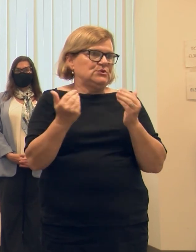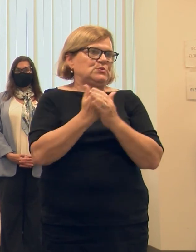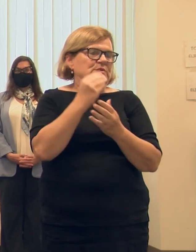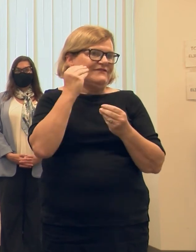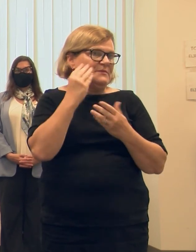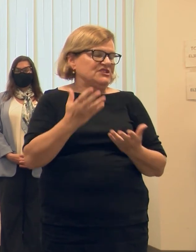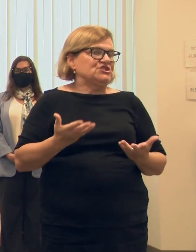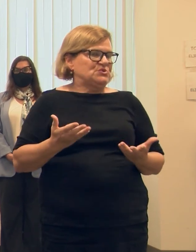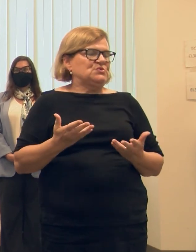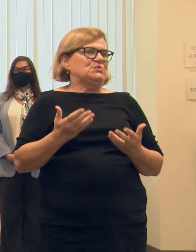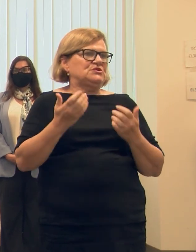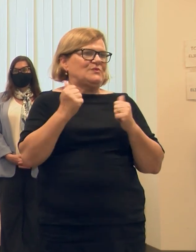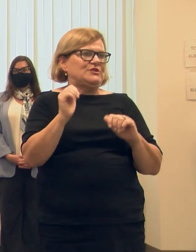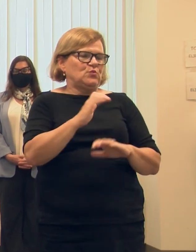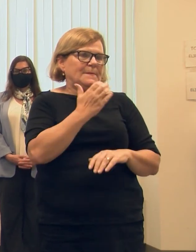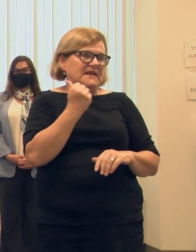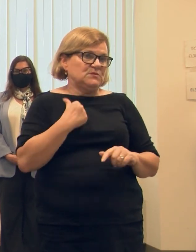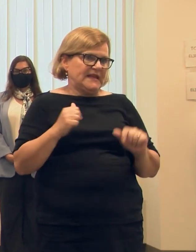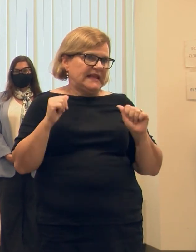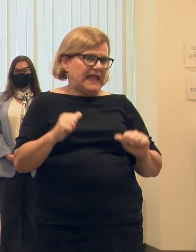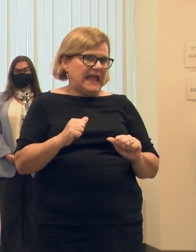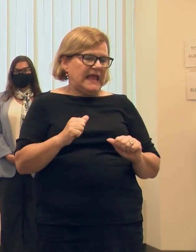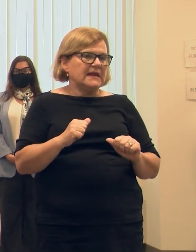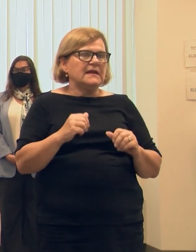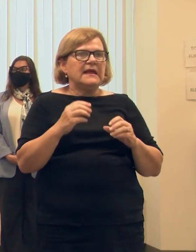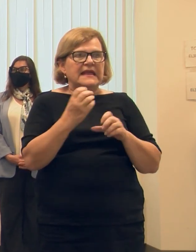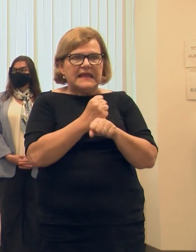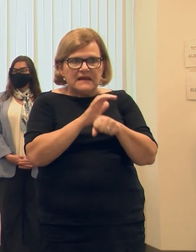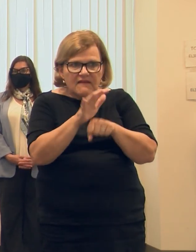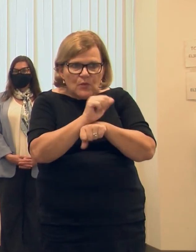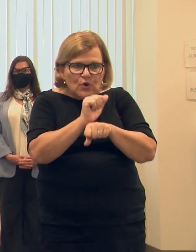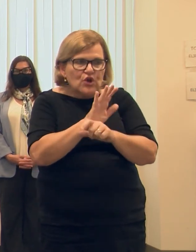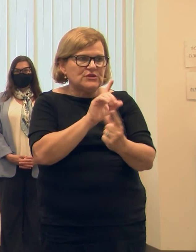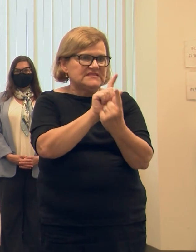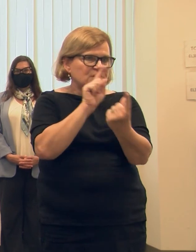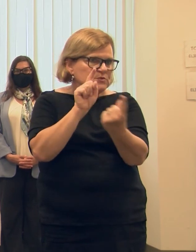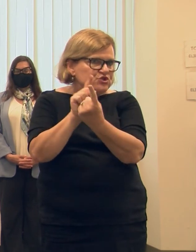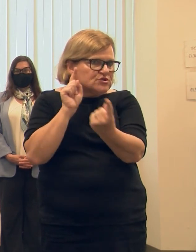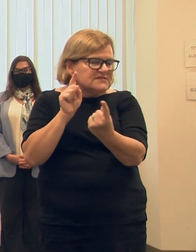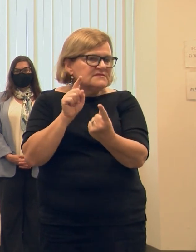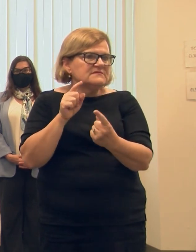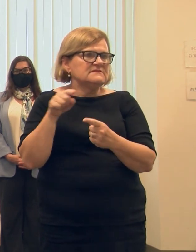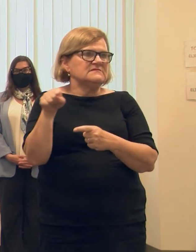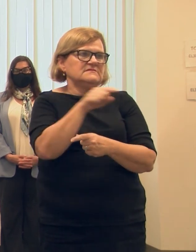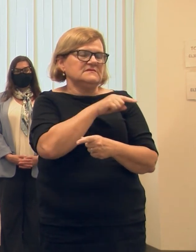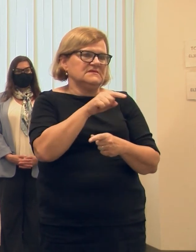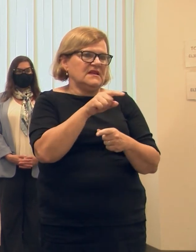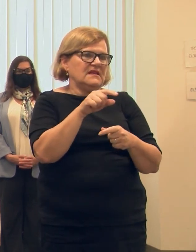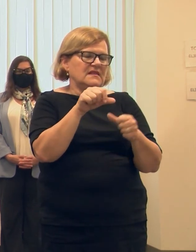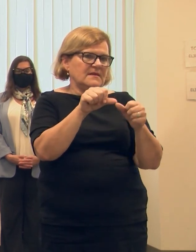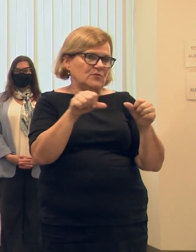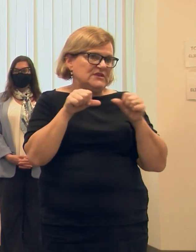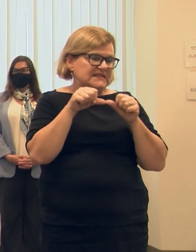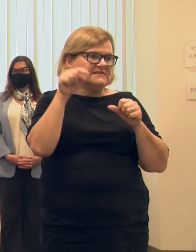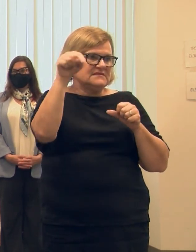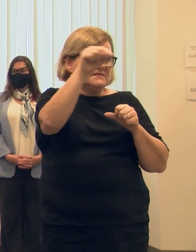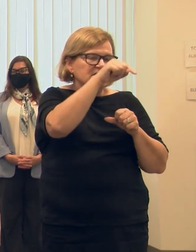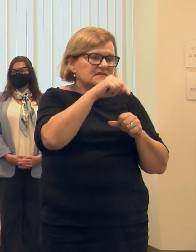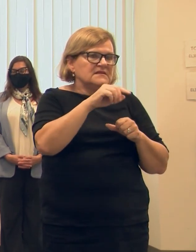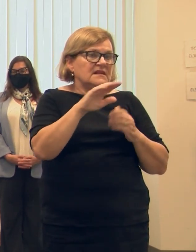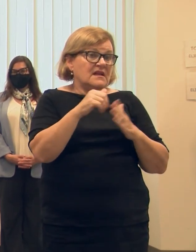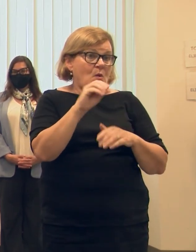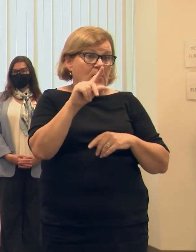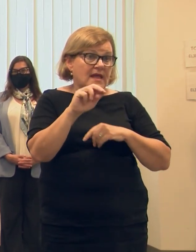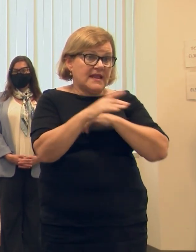information. So we're just trying to do the best that we can and get enough workers and social distance in the precincts. We're just all of us in Oakland County. We have